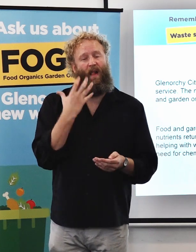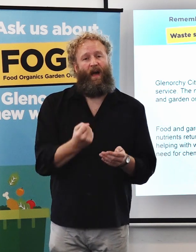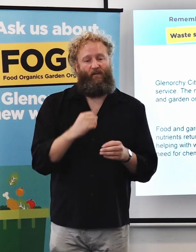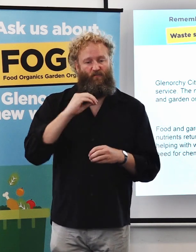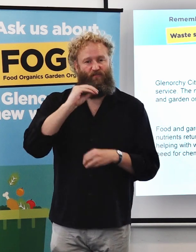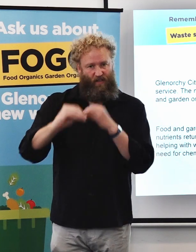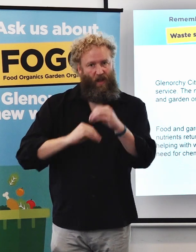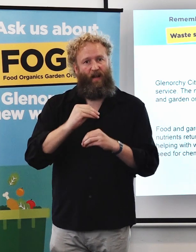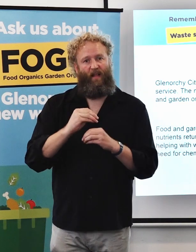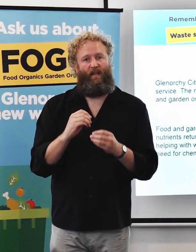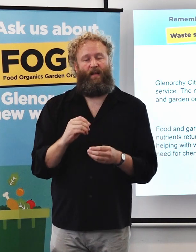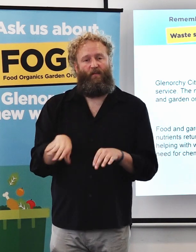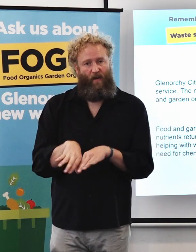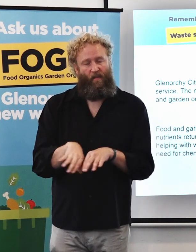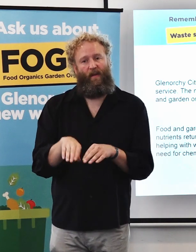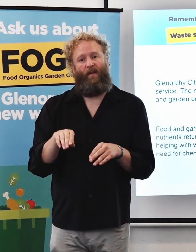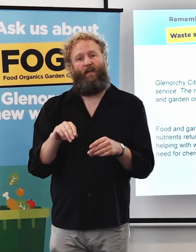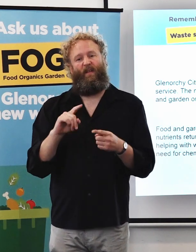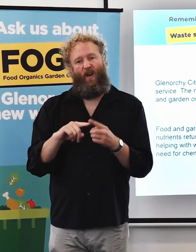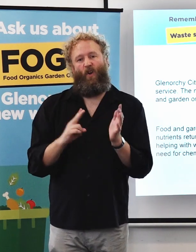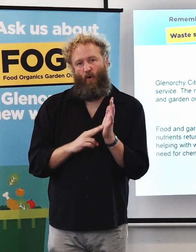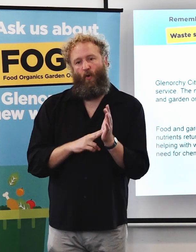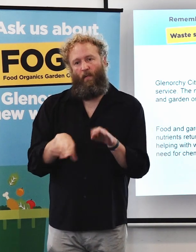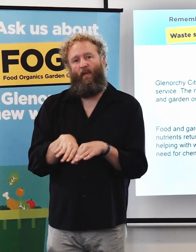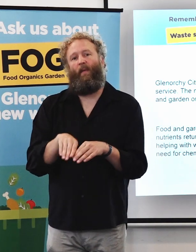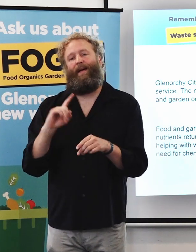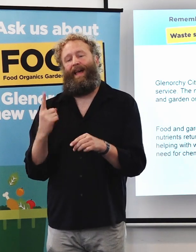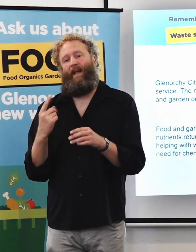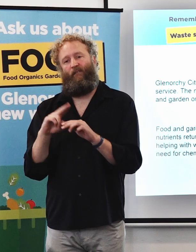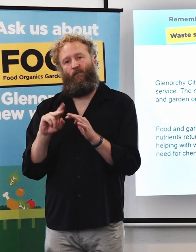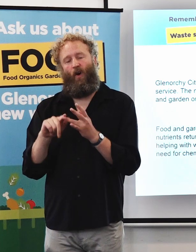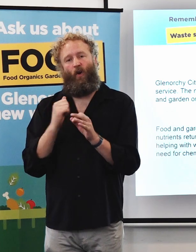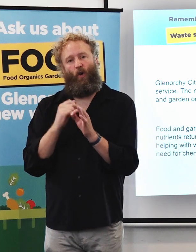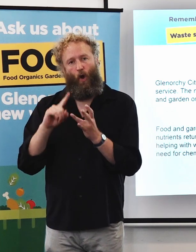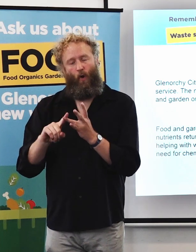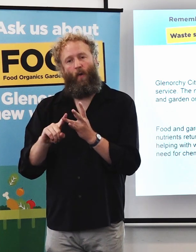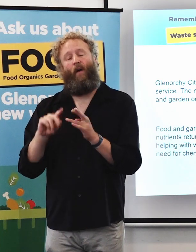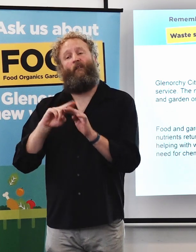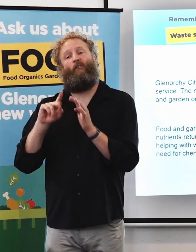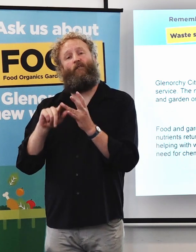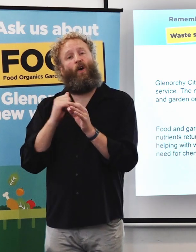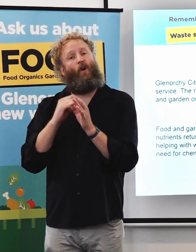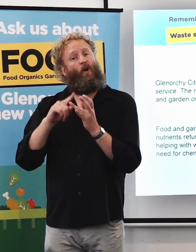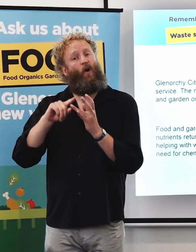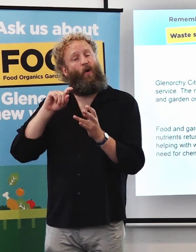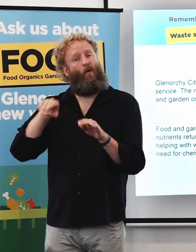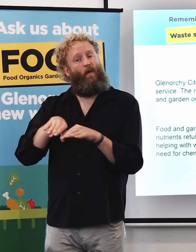bin. The FOGO bin collection will be the opposite week to your waste and recycling. So if your waste and recycling is collected on a Monday,